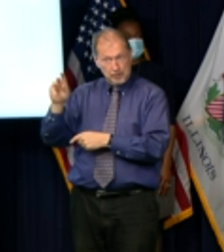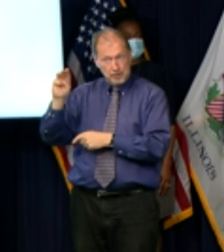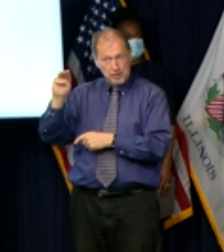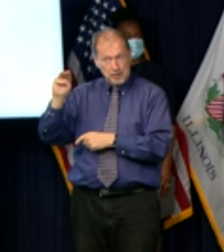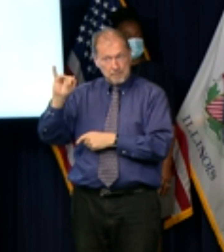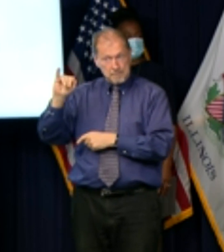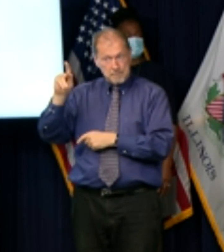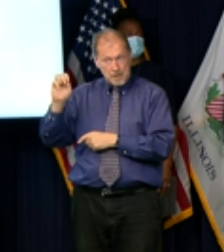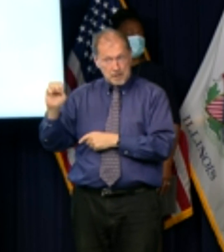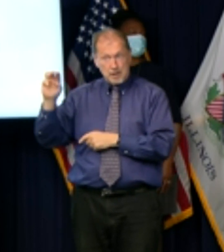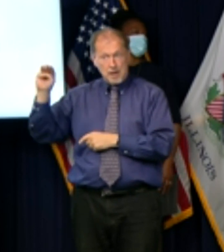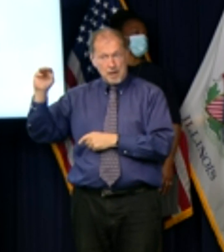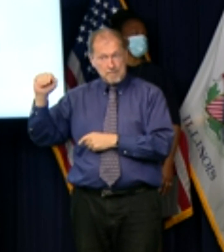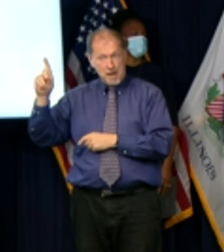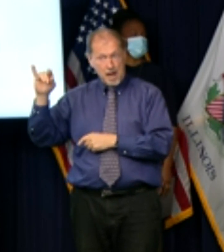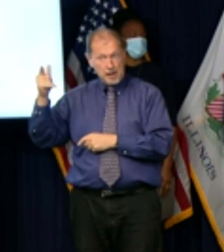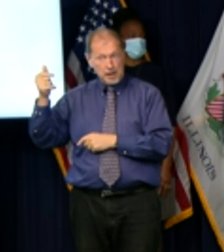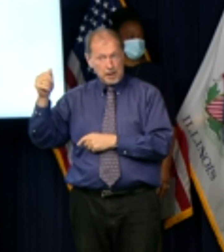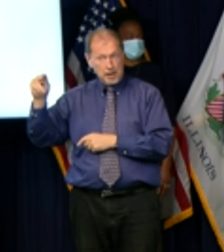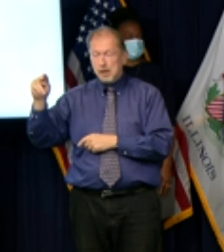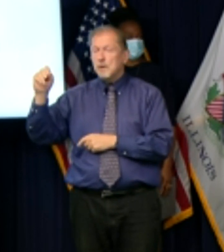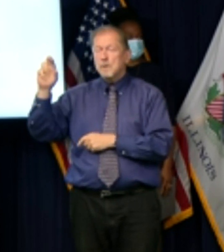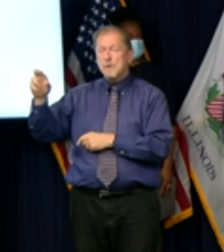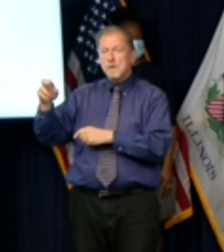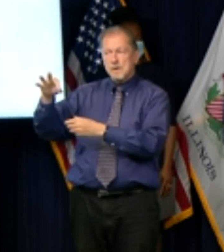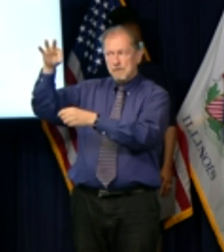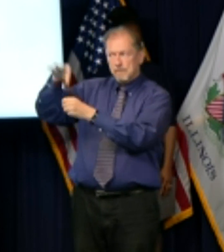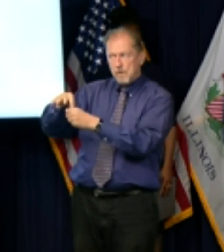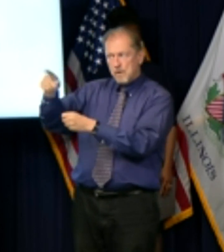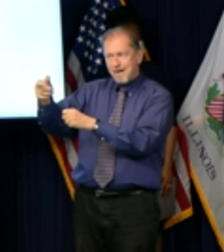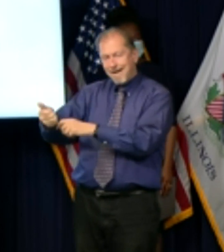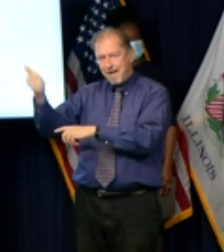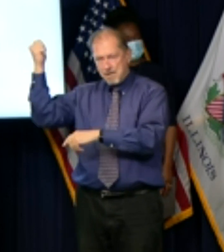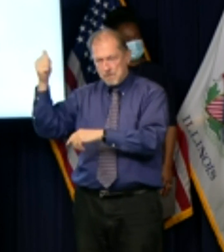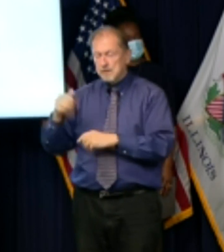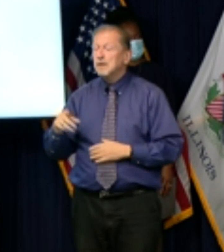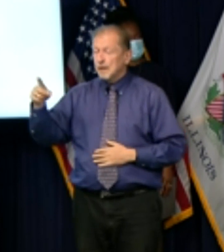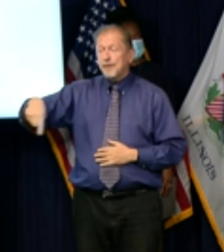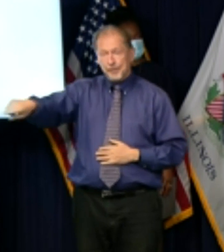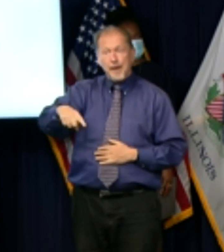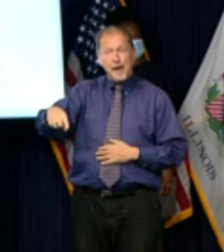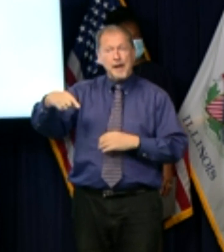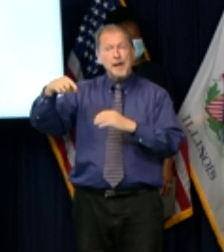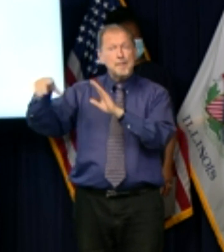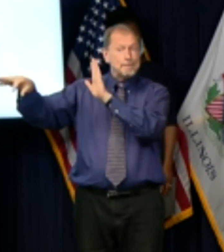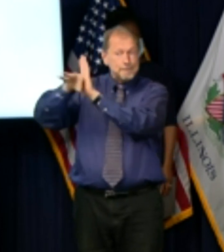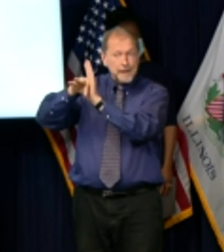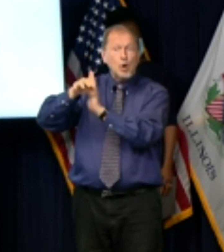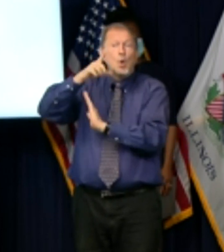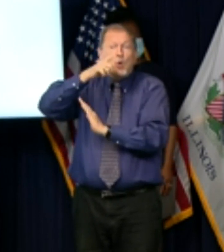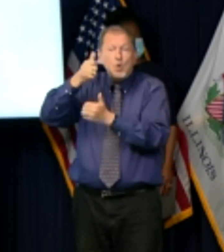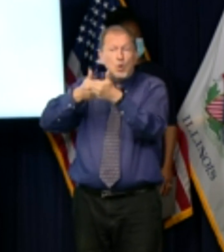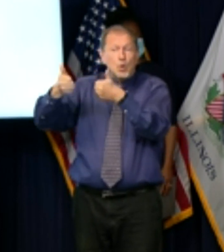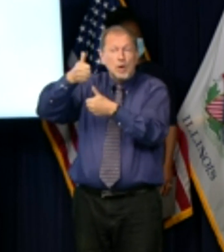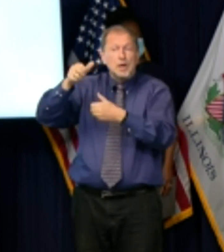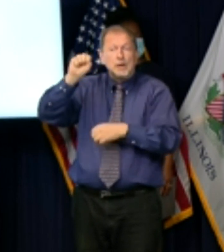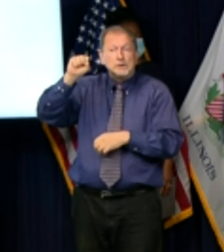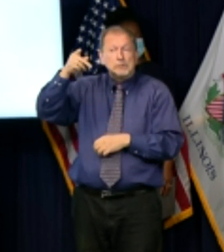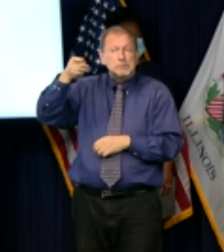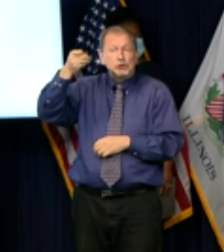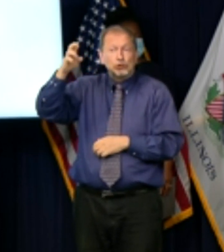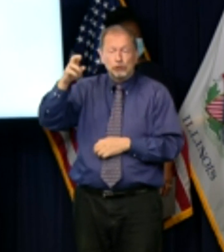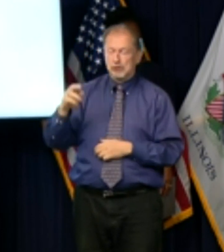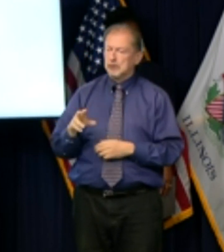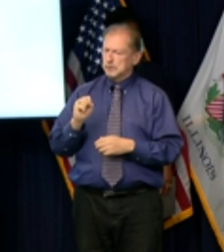these legislators alone hold the unique power to elect the illinois speaker and i trust that they will think